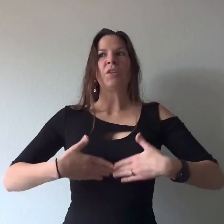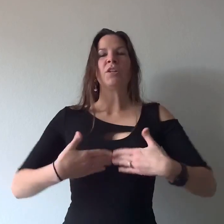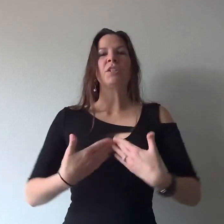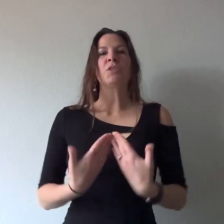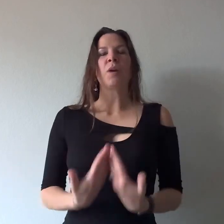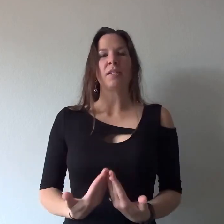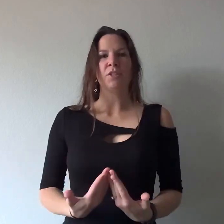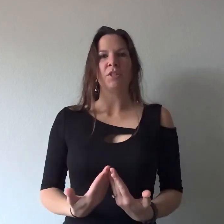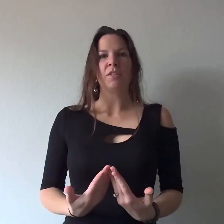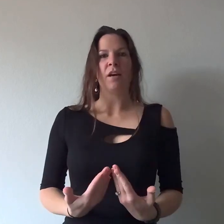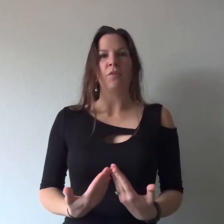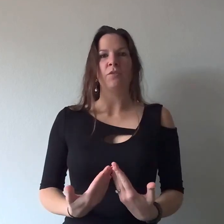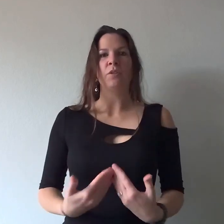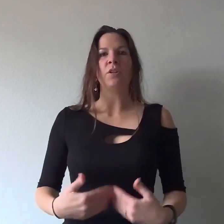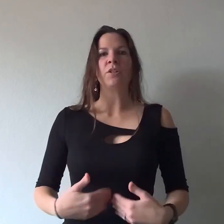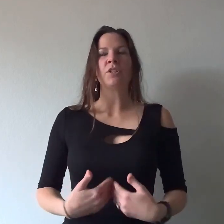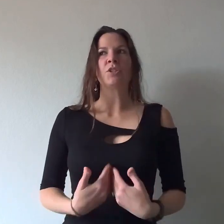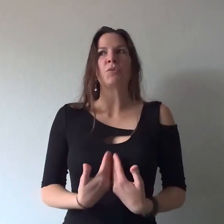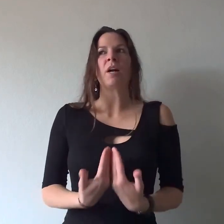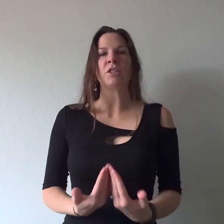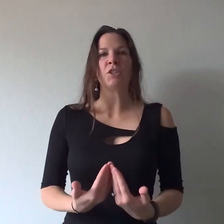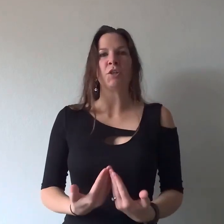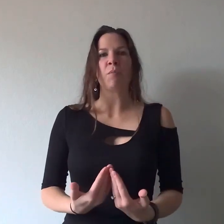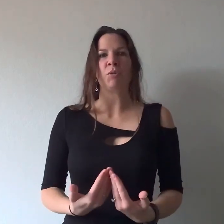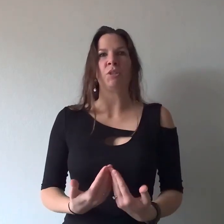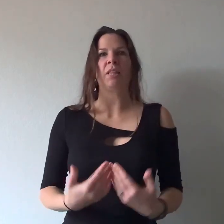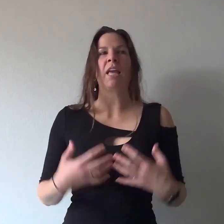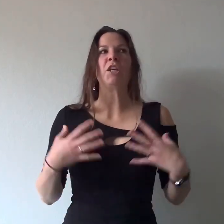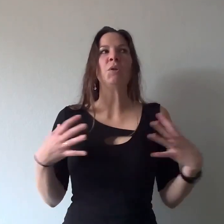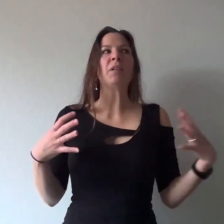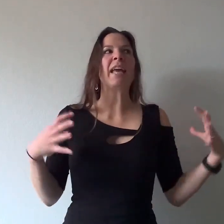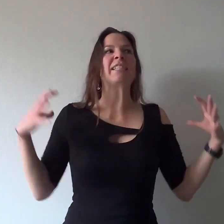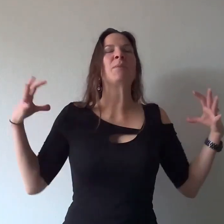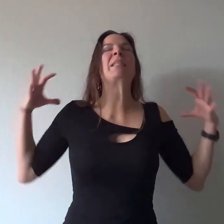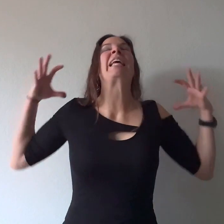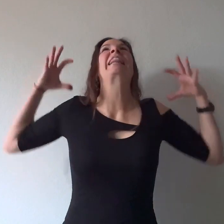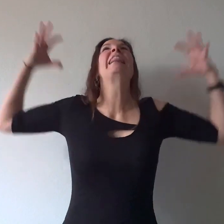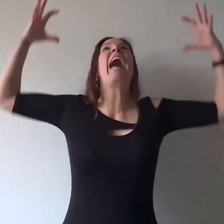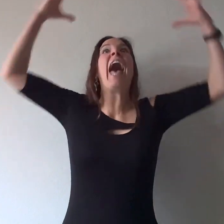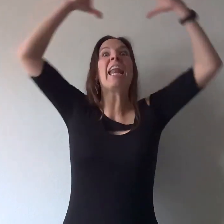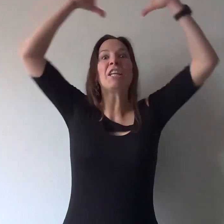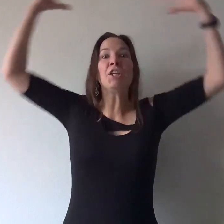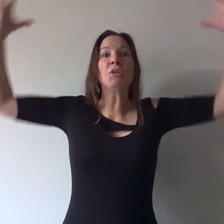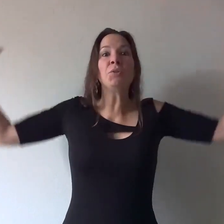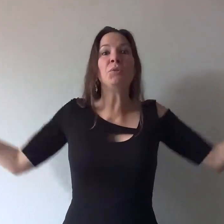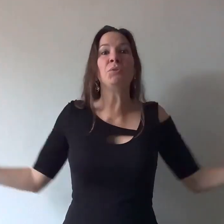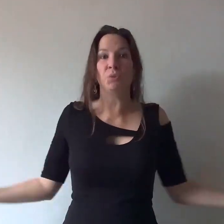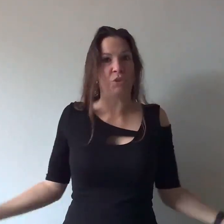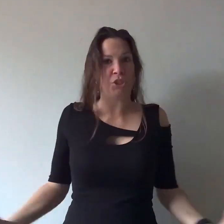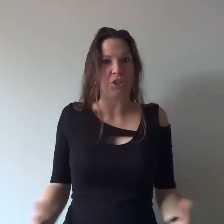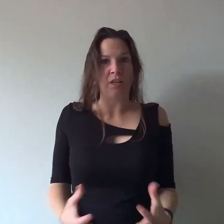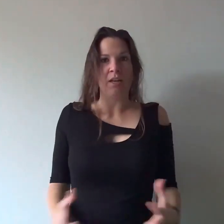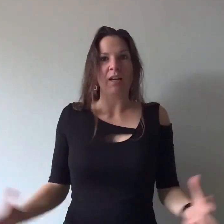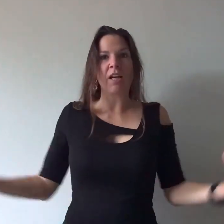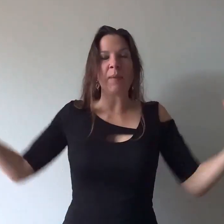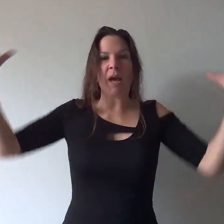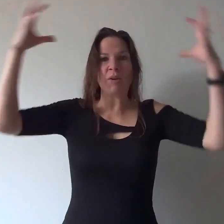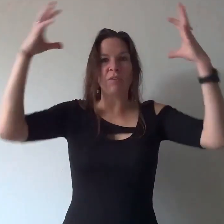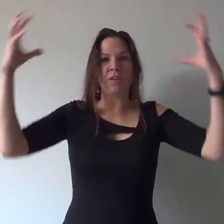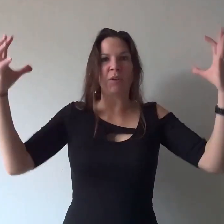learn to trust yourself you learn to trust your emotion like you let something that huge come out of you